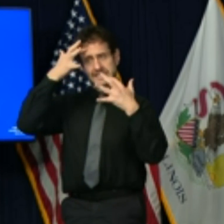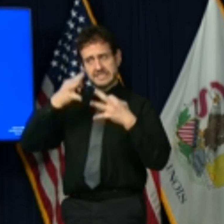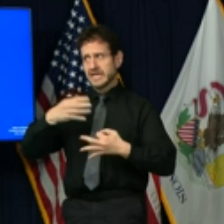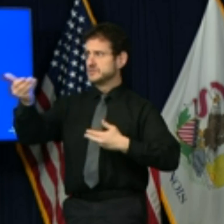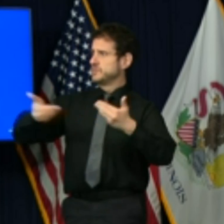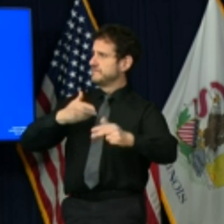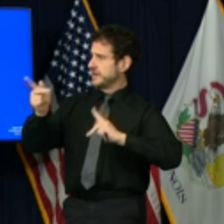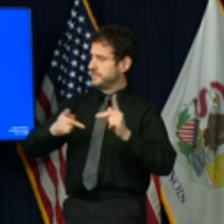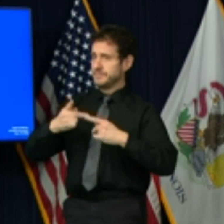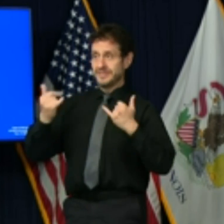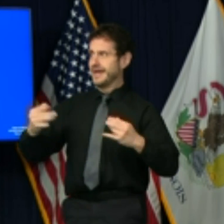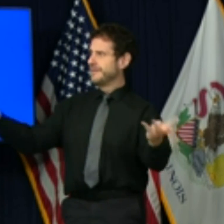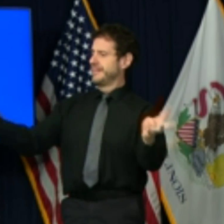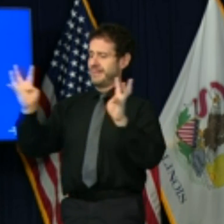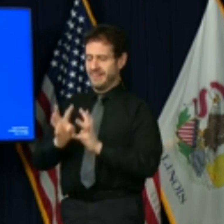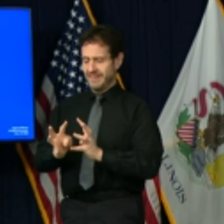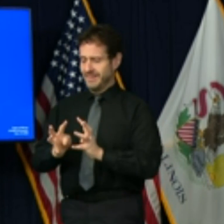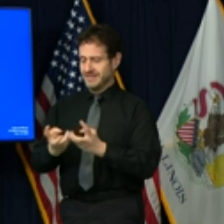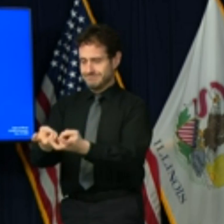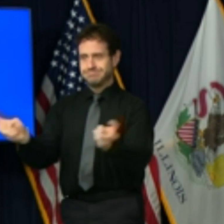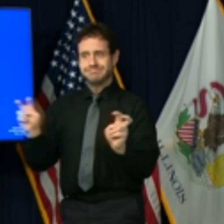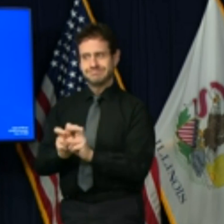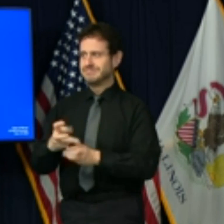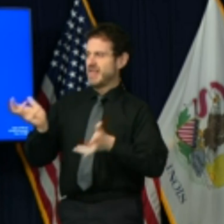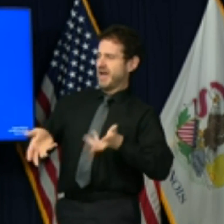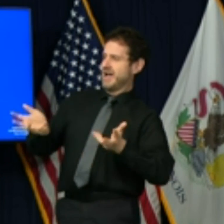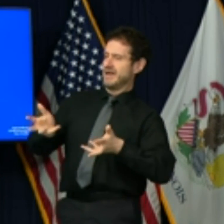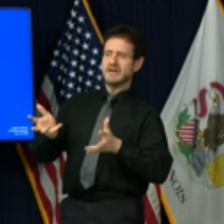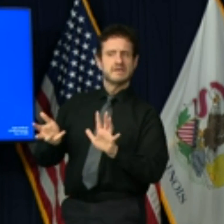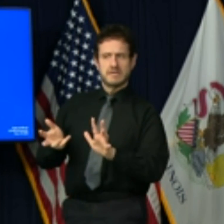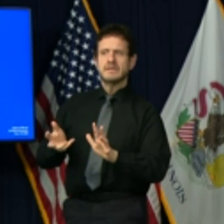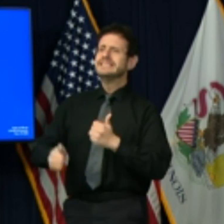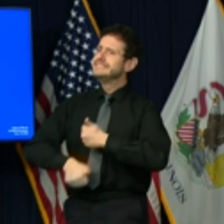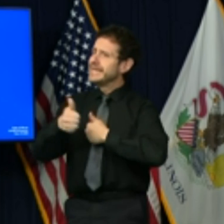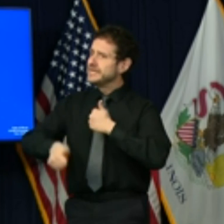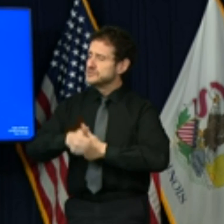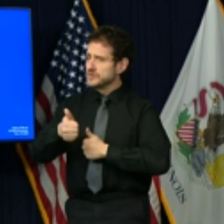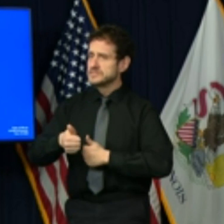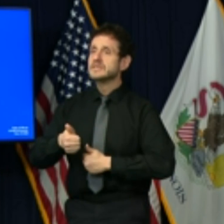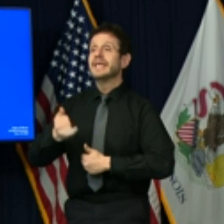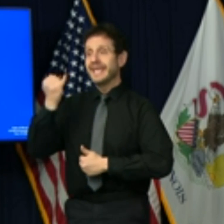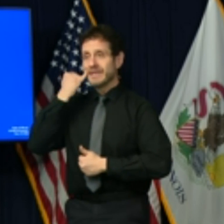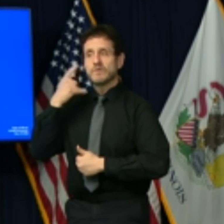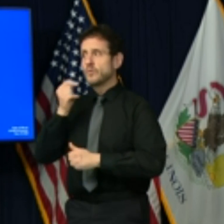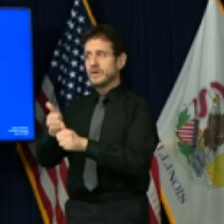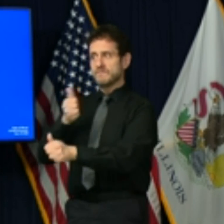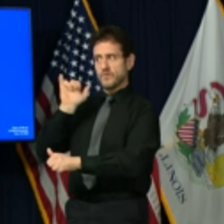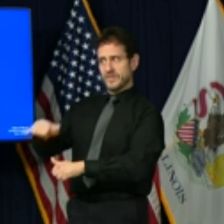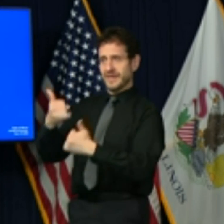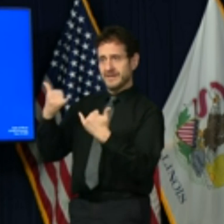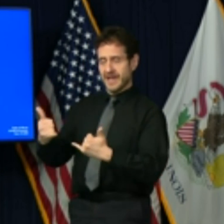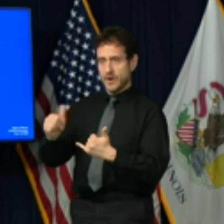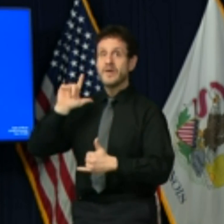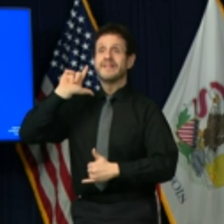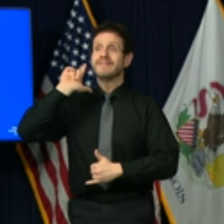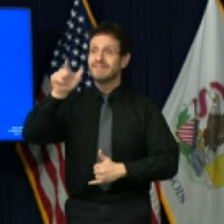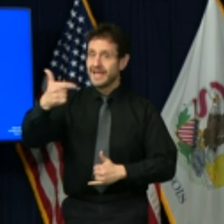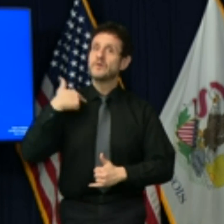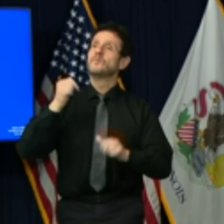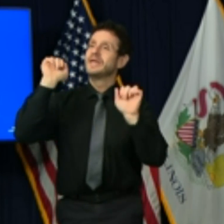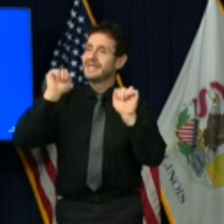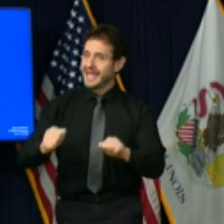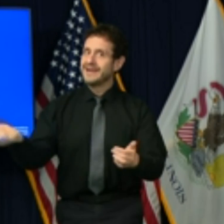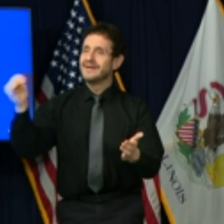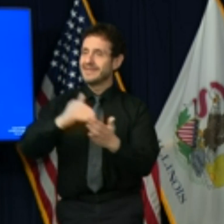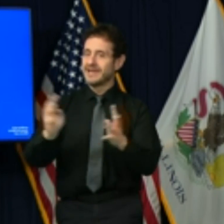celebrate the December holidays with less risk to our loved ones and ourselves. Tier 3 boils